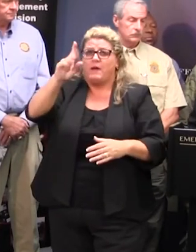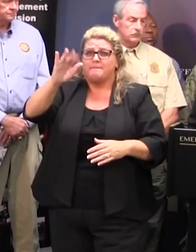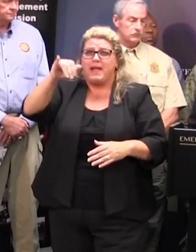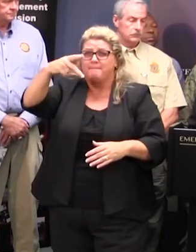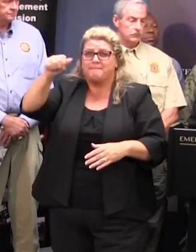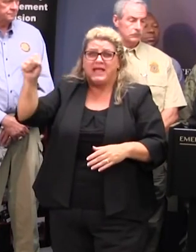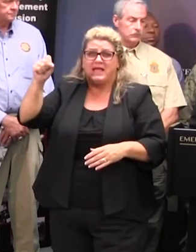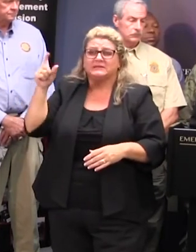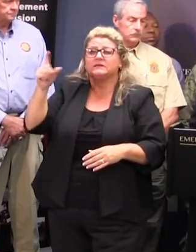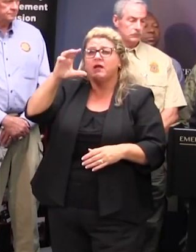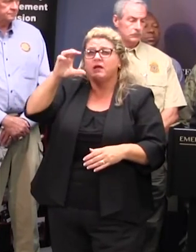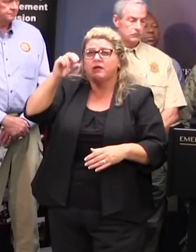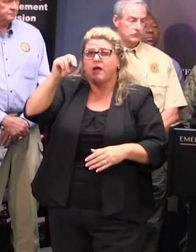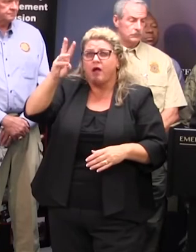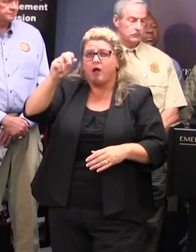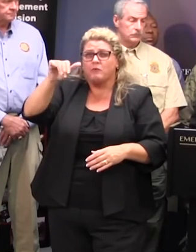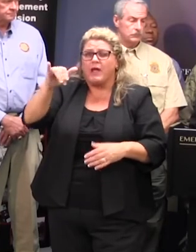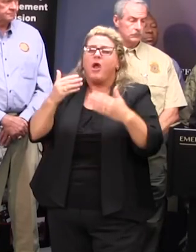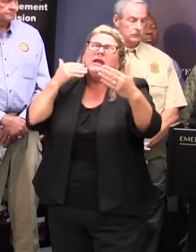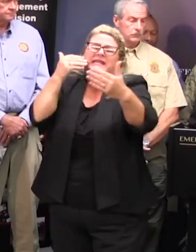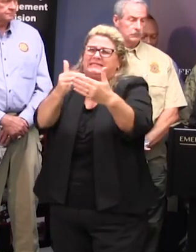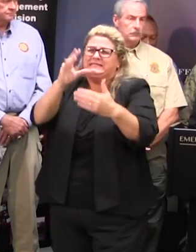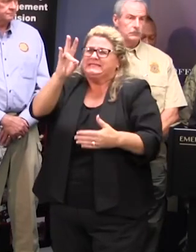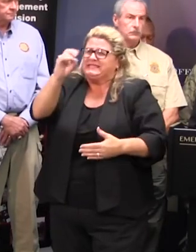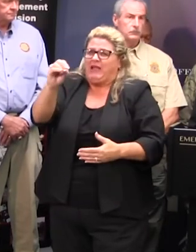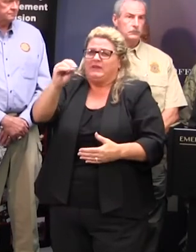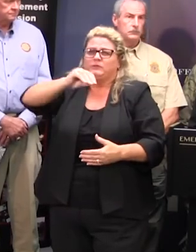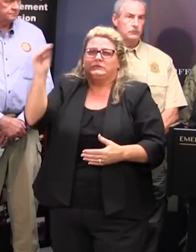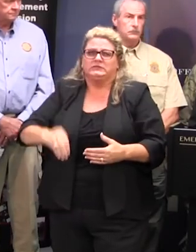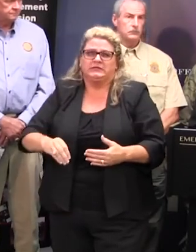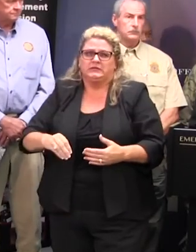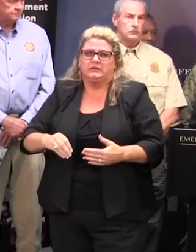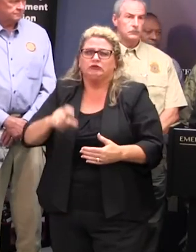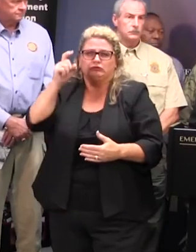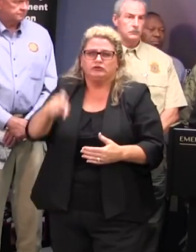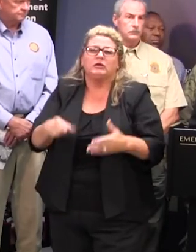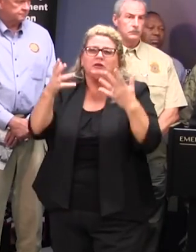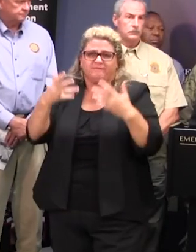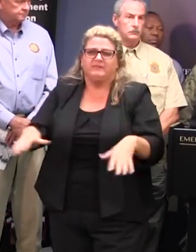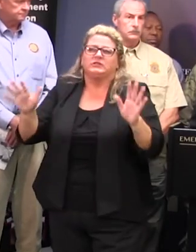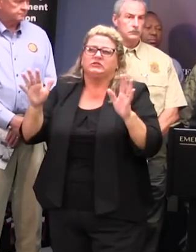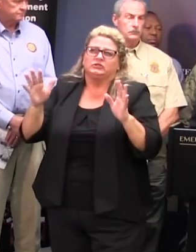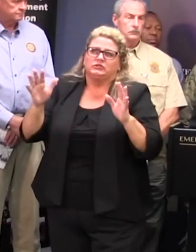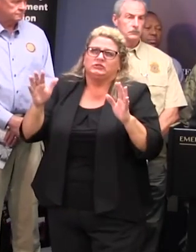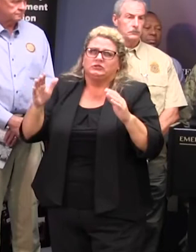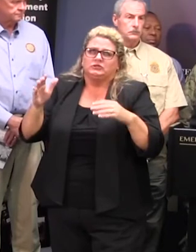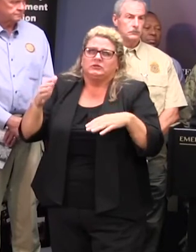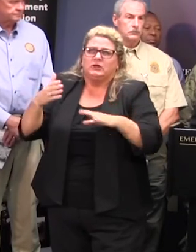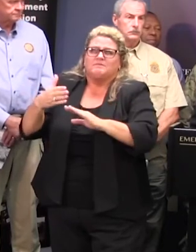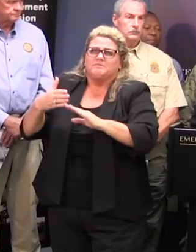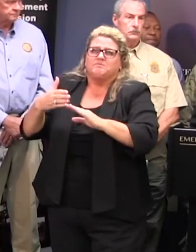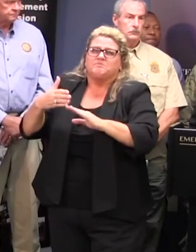conway we're about 70 percent complete with that work and expect to complete all that preparation work in advance of the